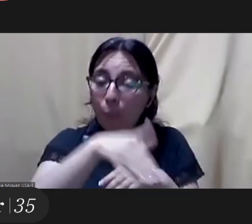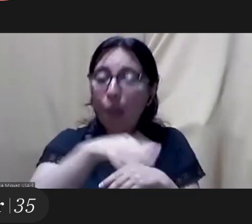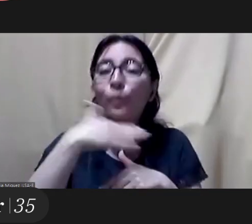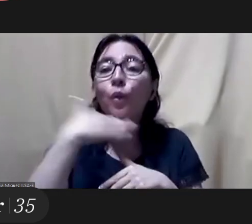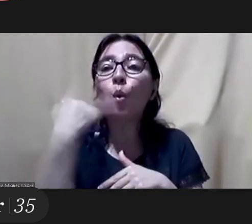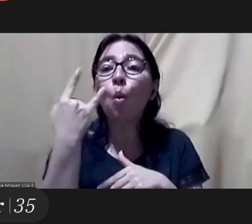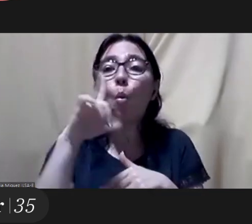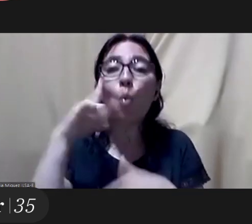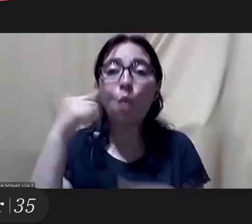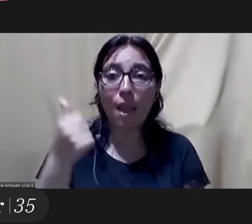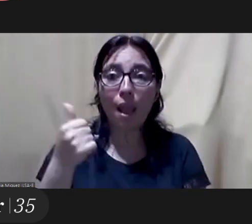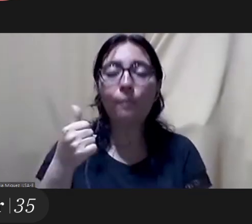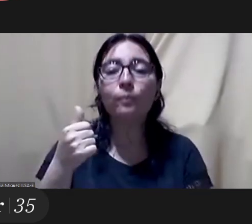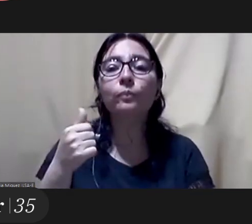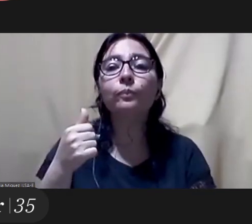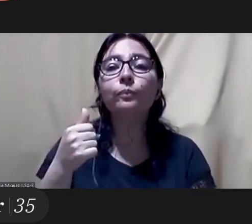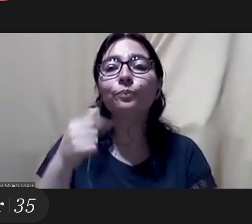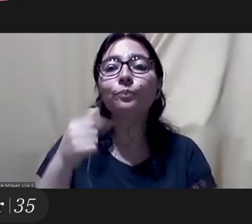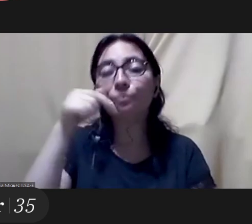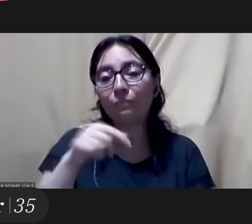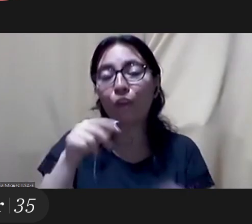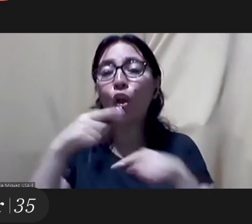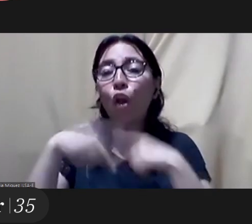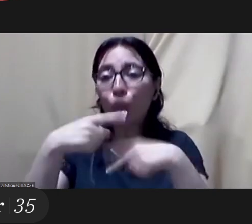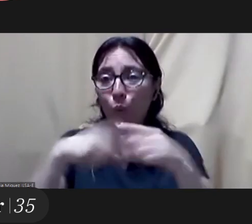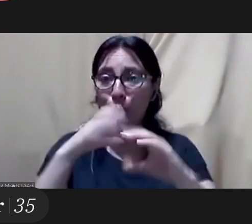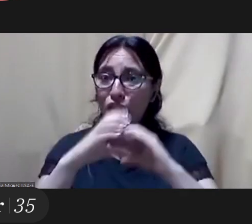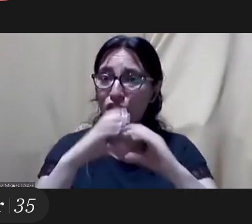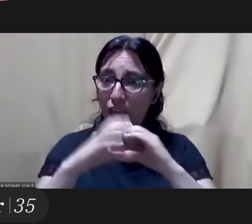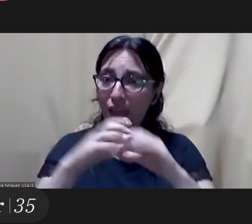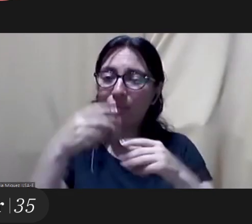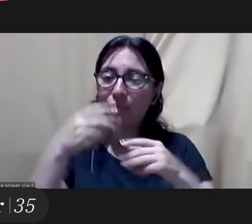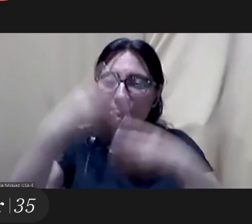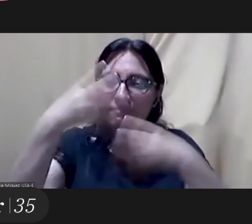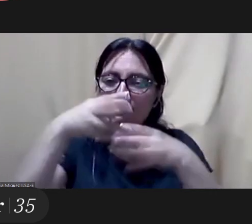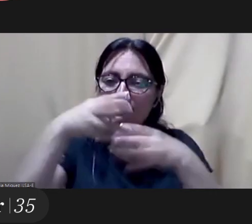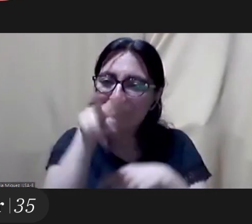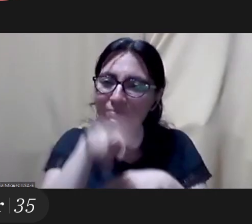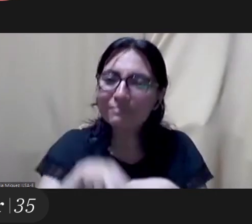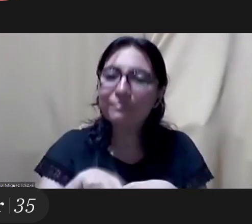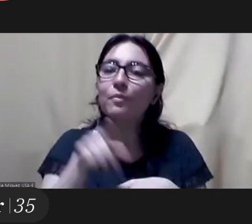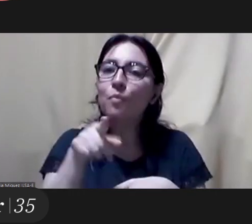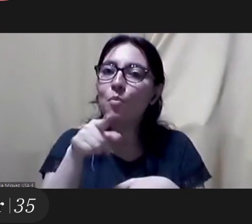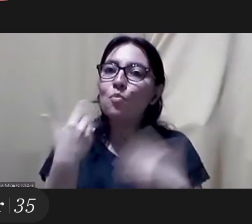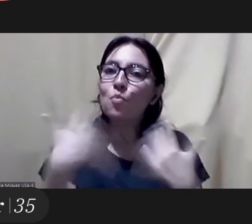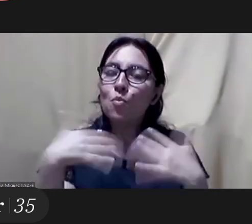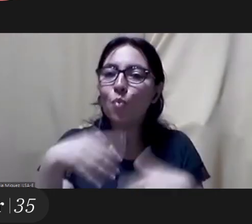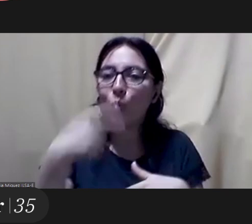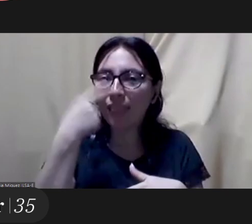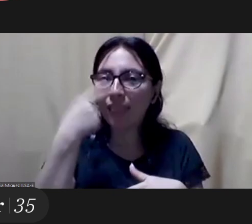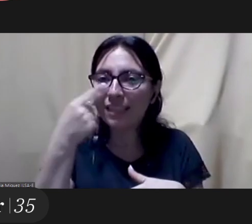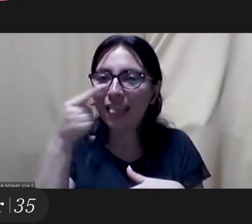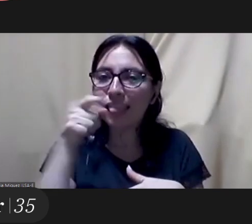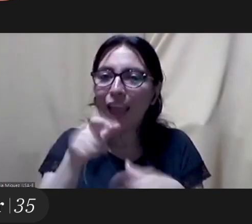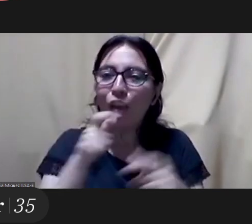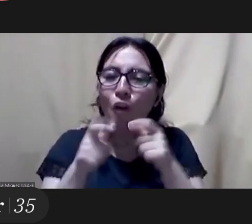heard. As Julia gets ready, I want to tell you that we continue reading your comments. It's very interesting